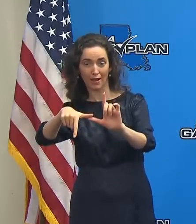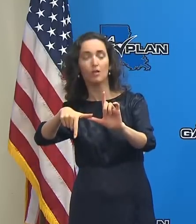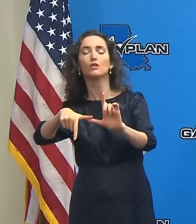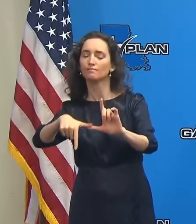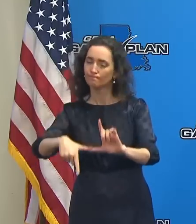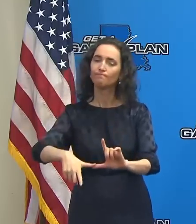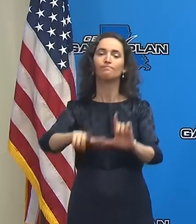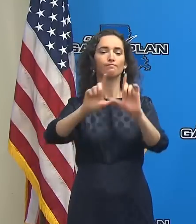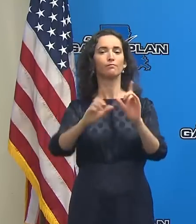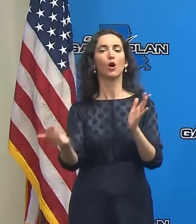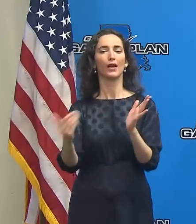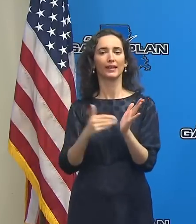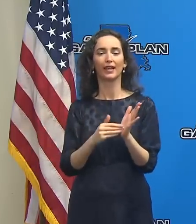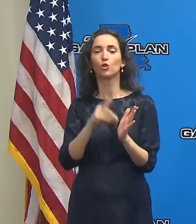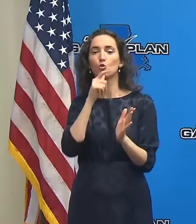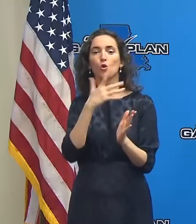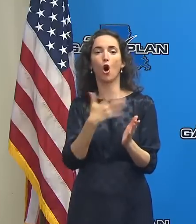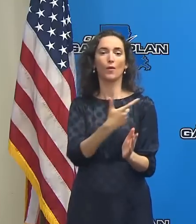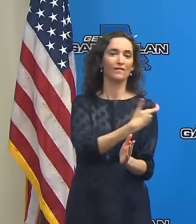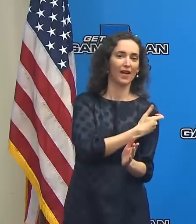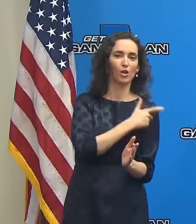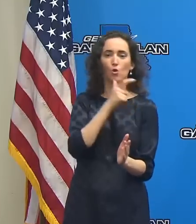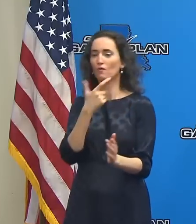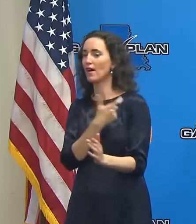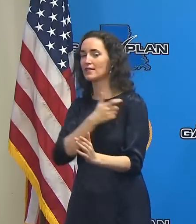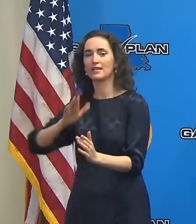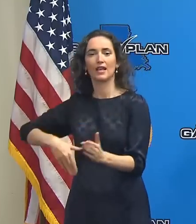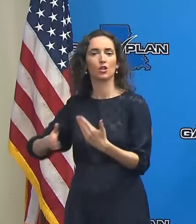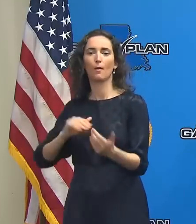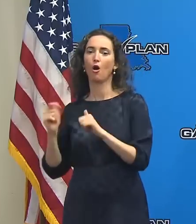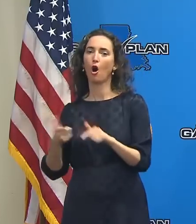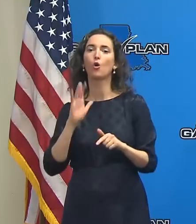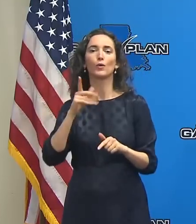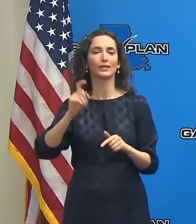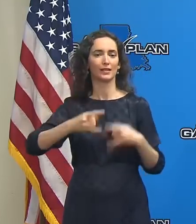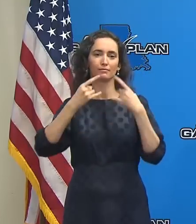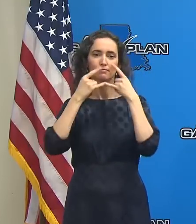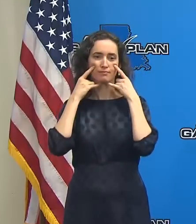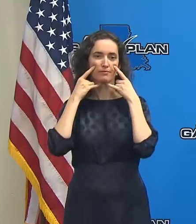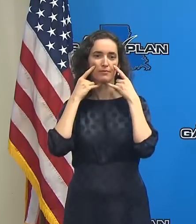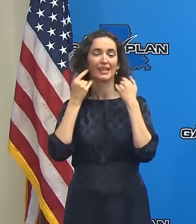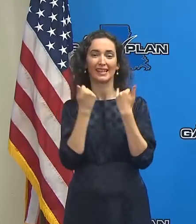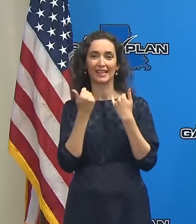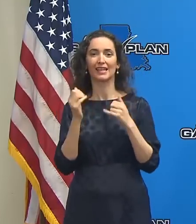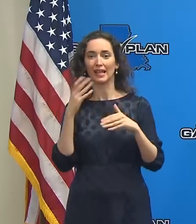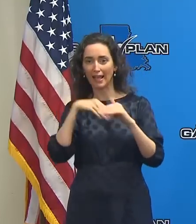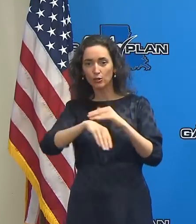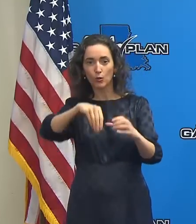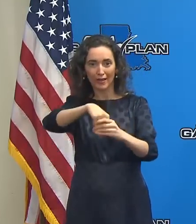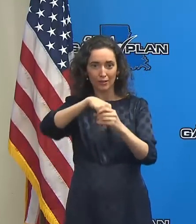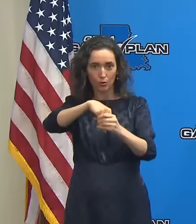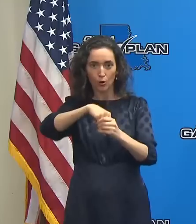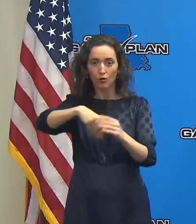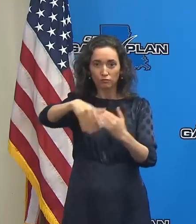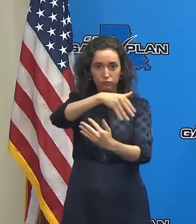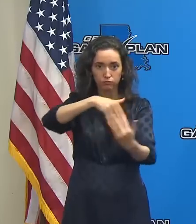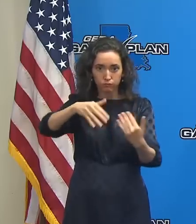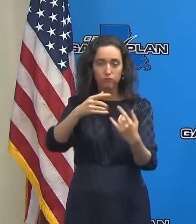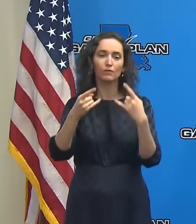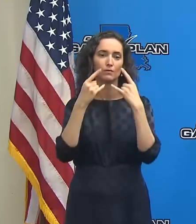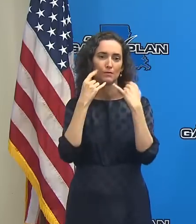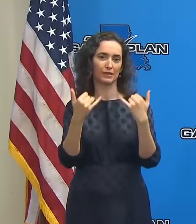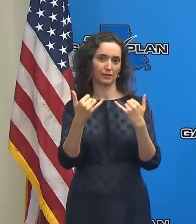vaccinated and unvaccinated. It'll start it will be the exact same mandate that we currently have in place.